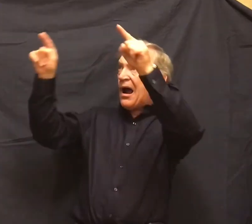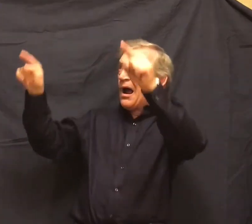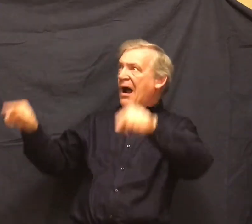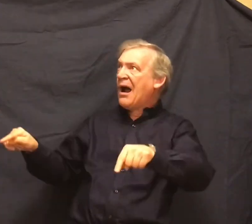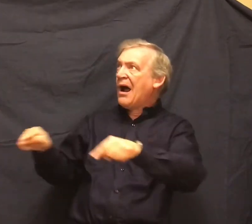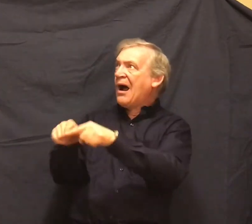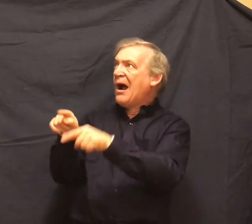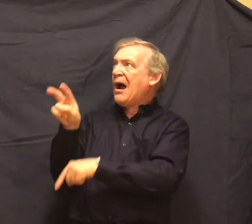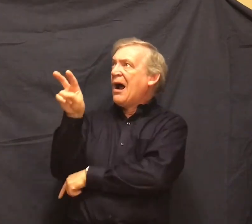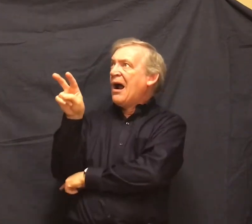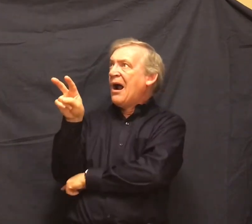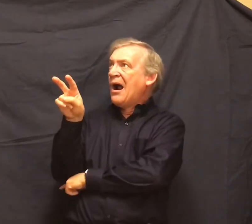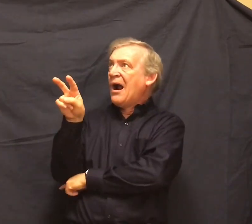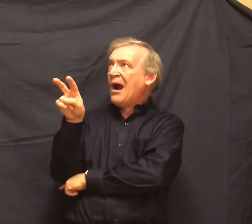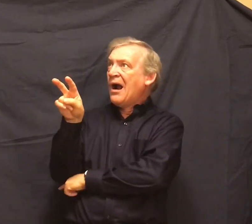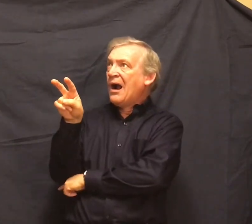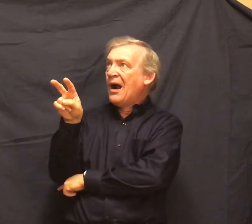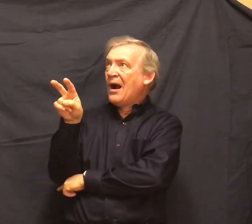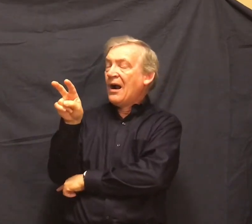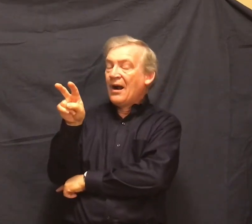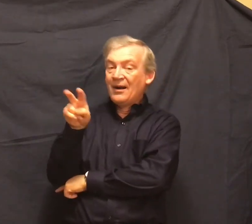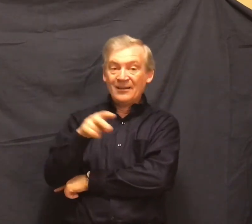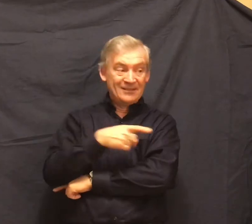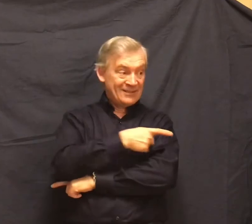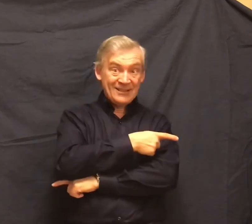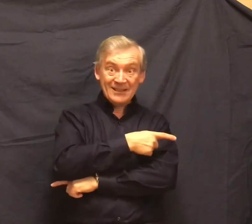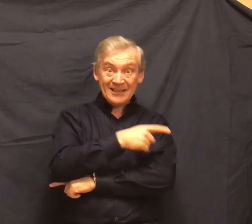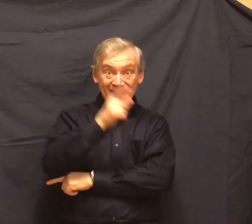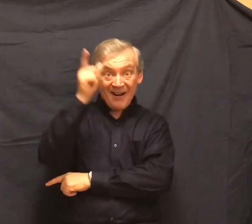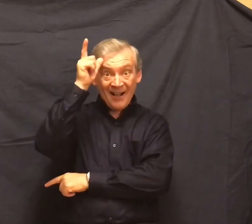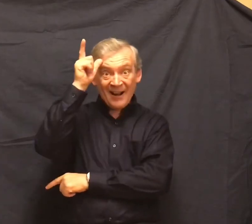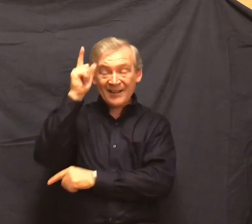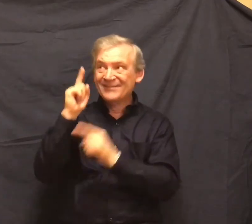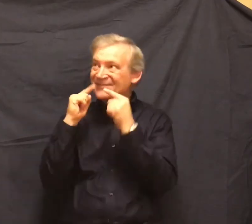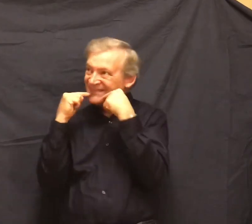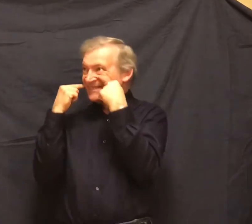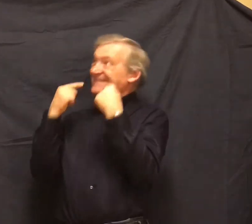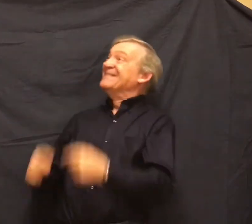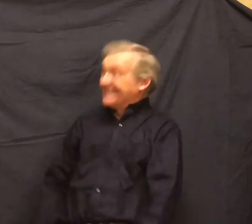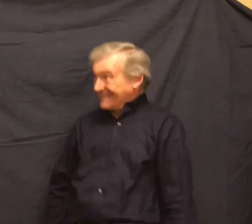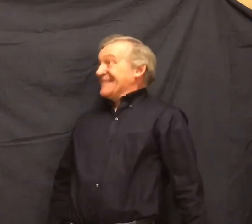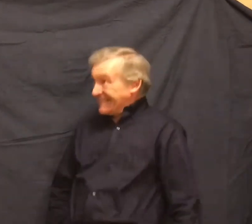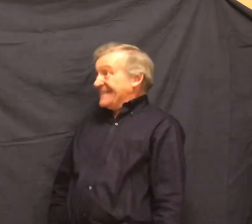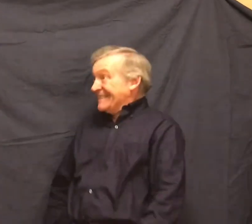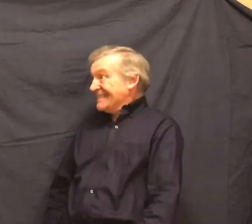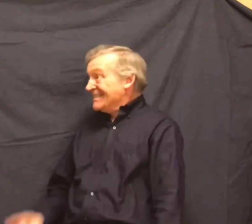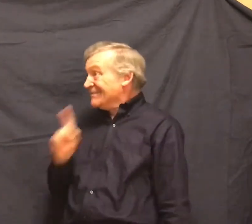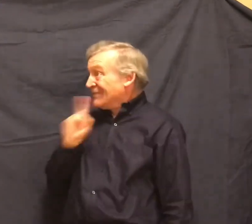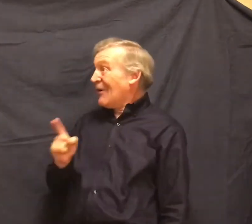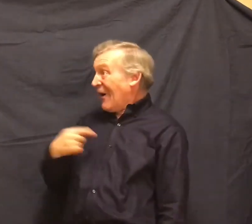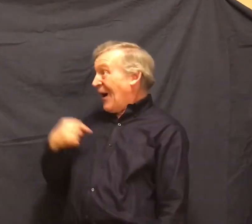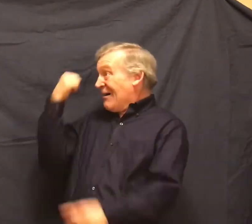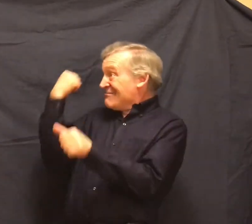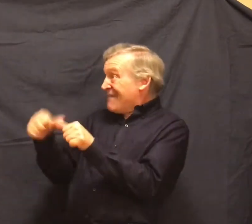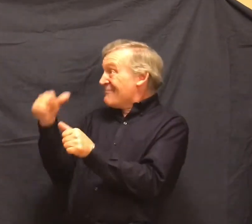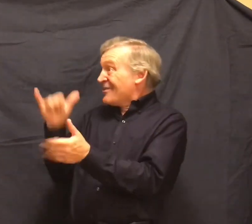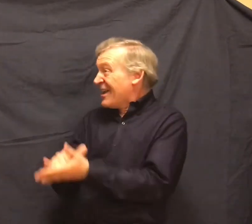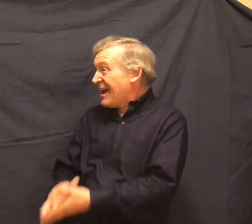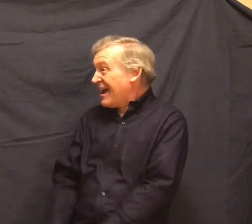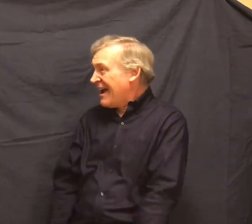Lenny's face broke into a delighted smile. Why sure, George. Why remember that. But what'd we do